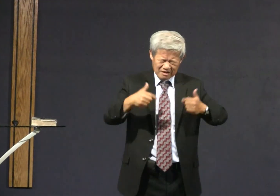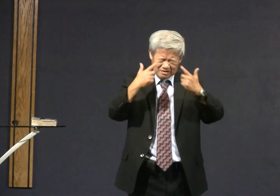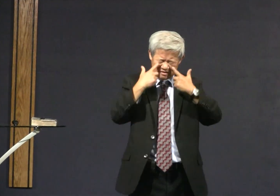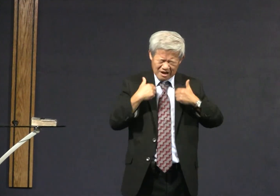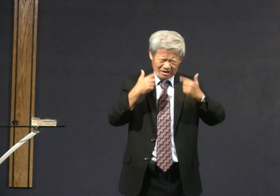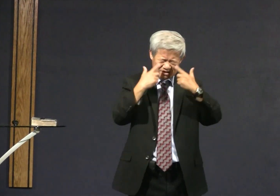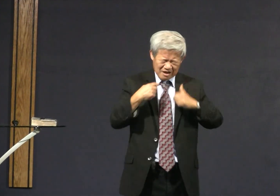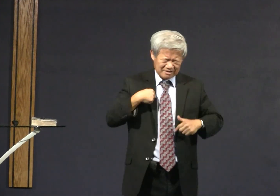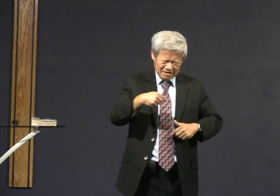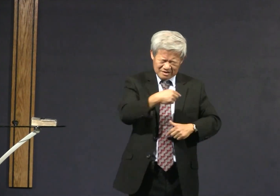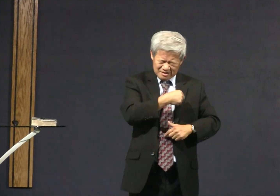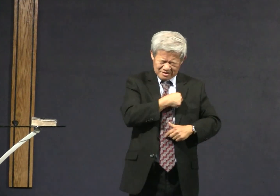and we weep